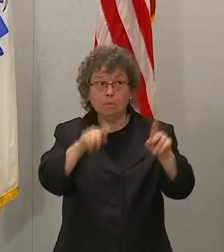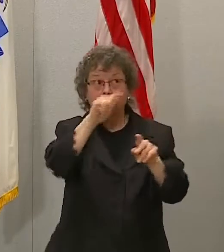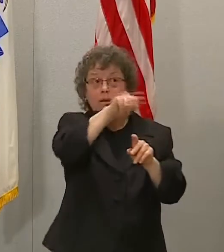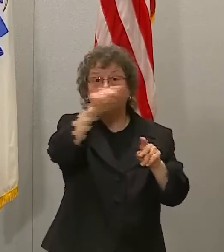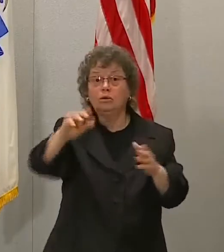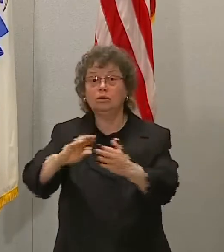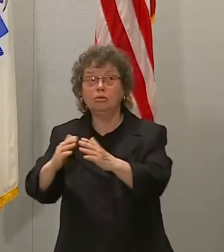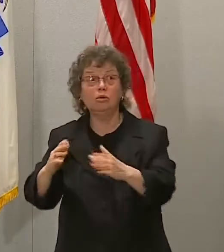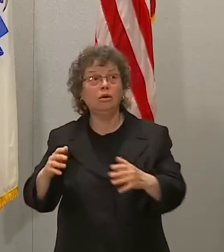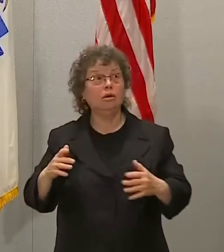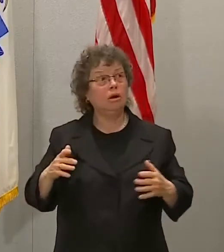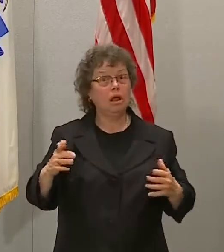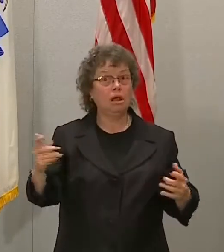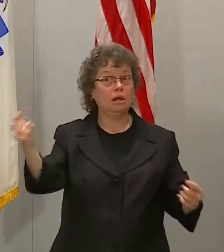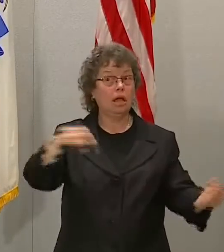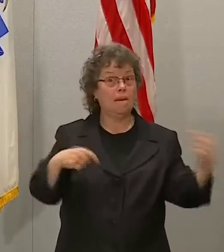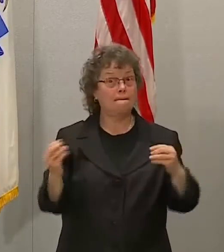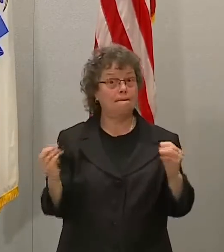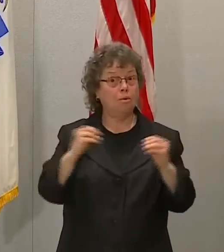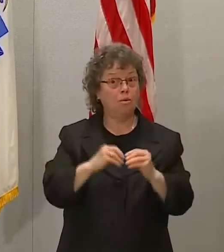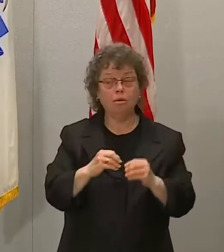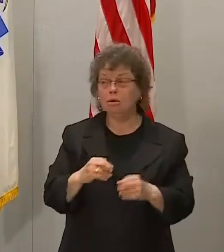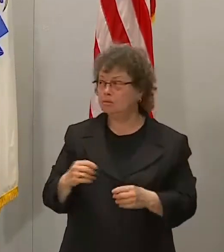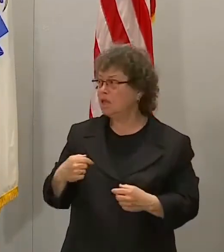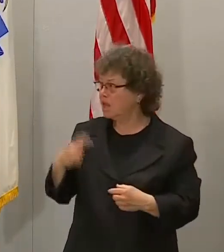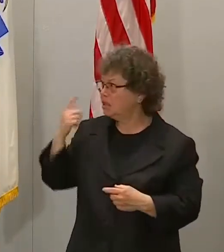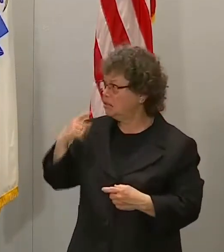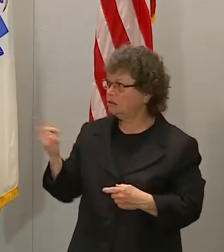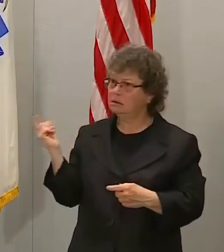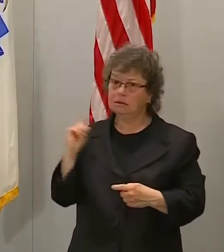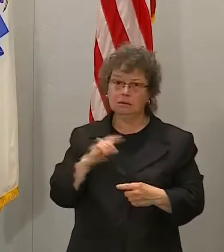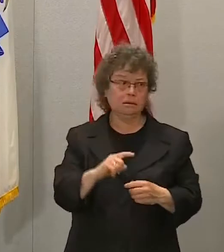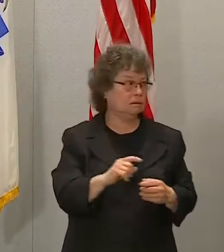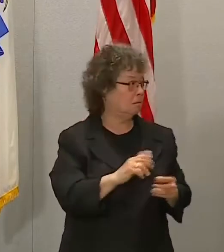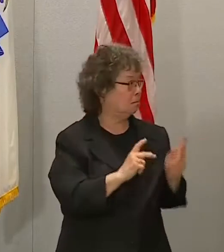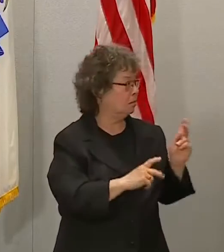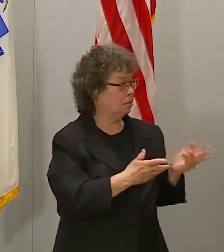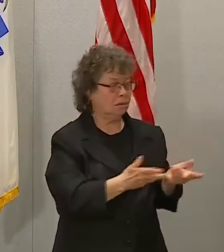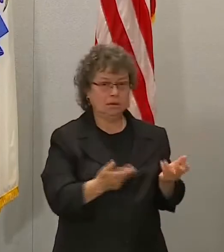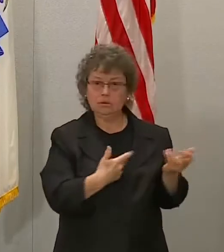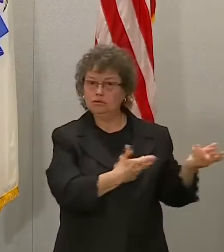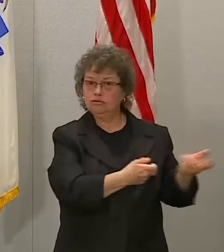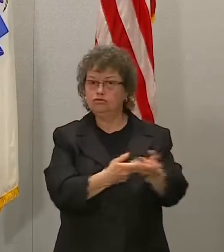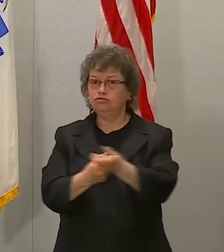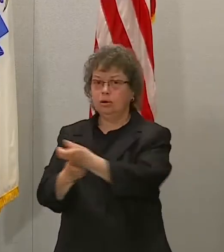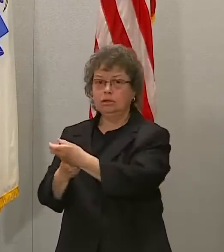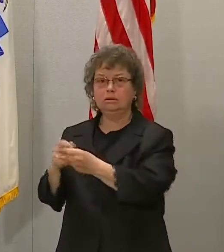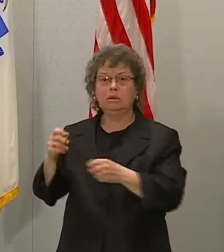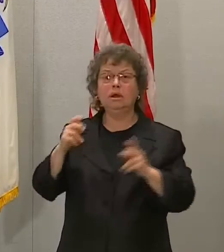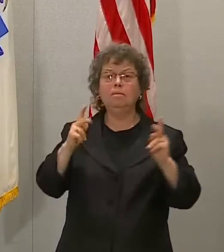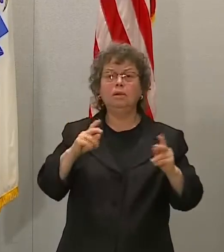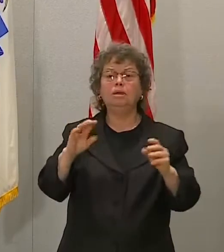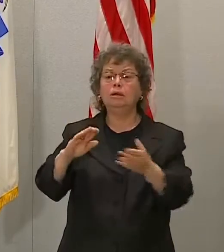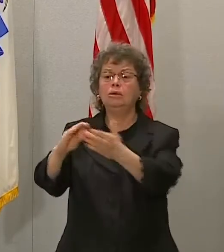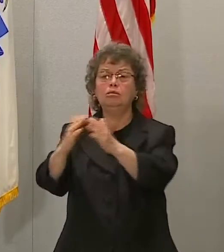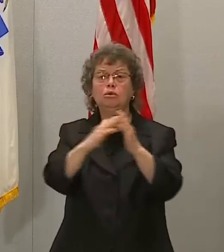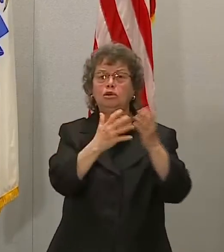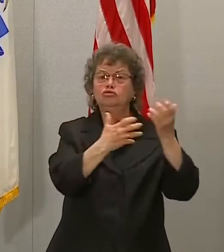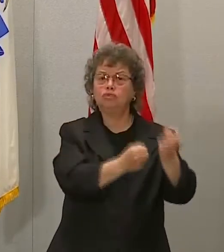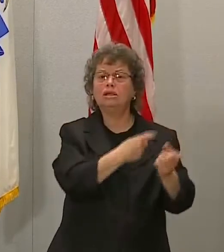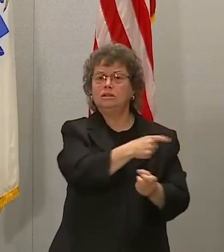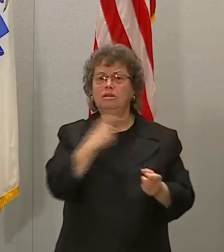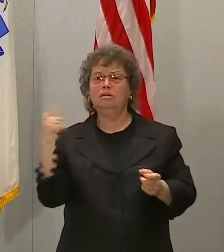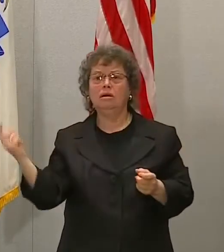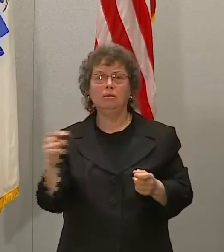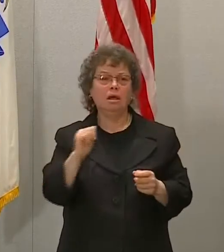certainly think we have trusted partners here who know these communities well and are respected and trusted by them. I don't know if either Roberto